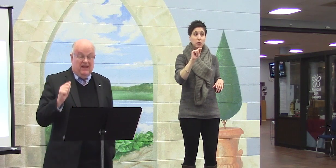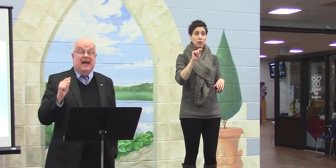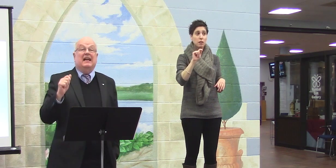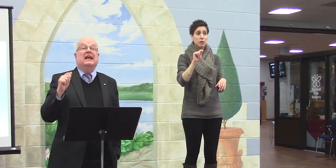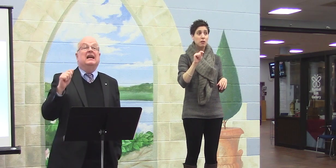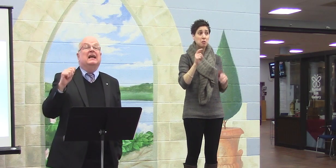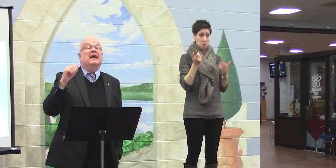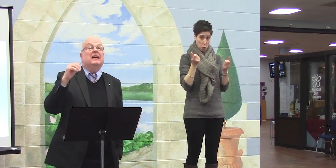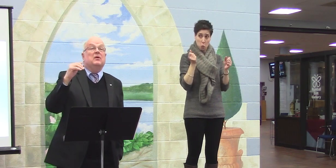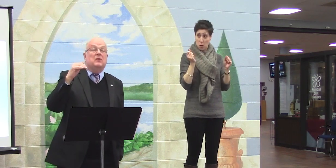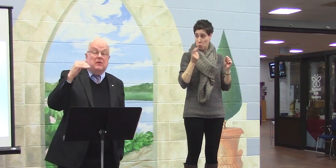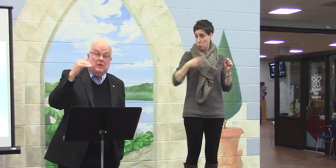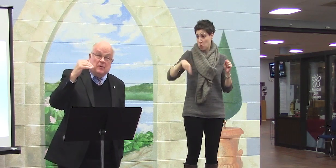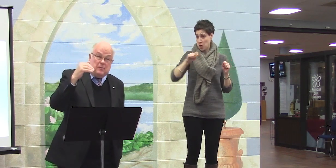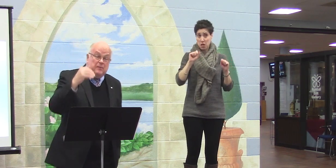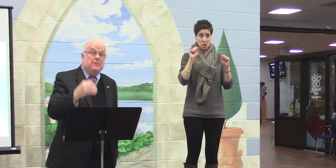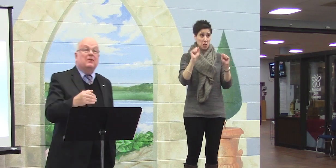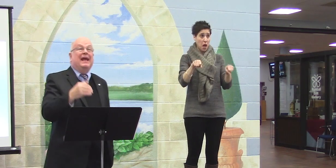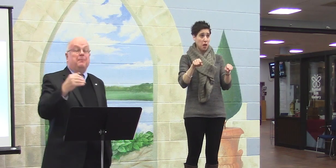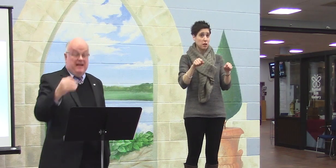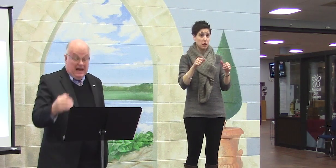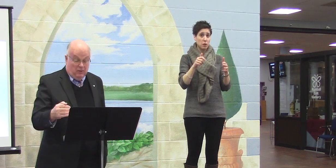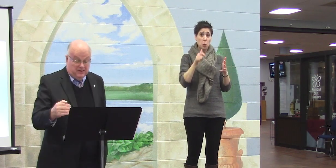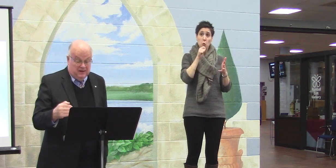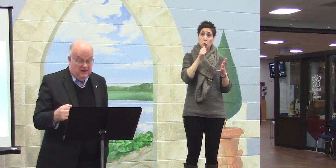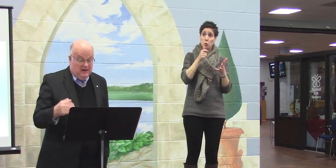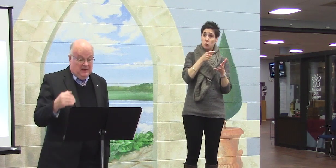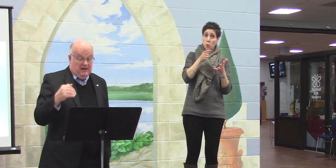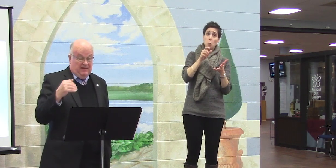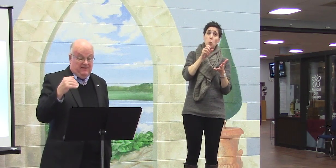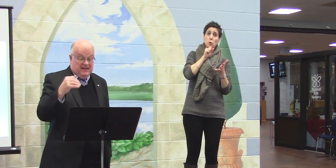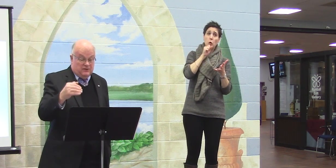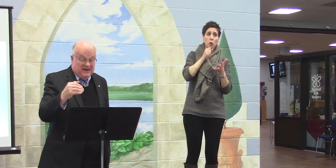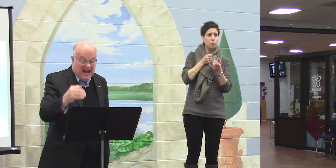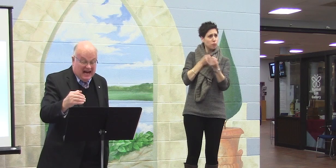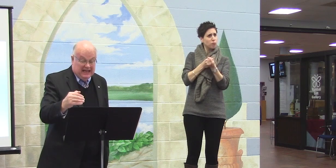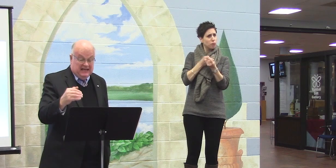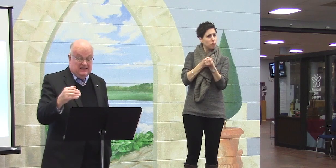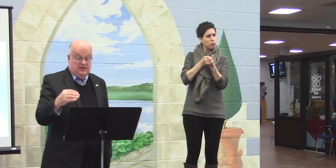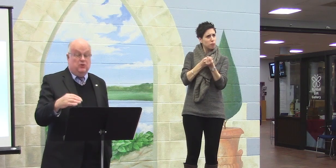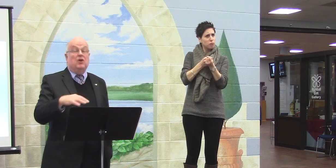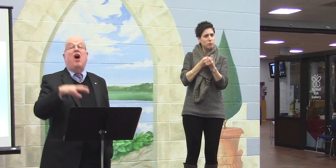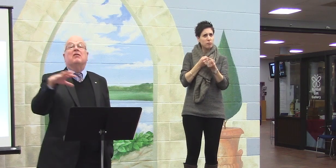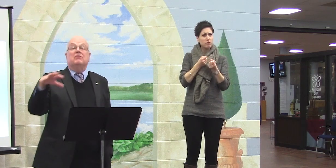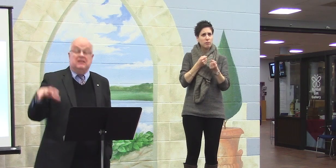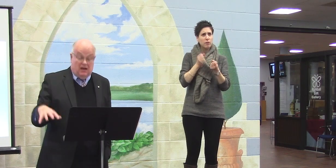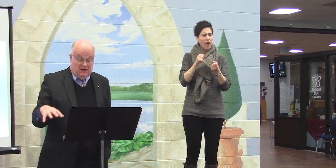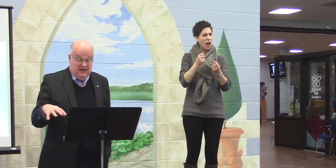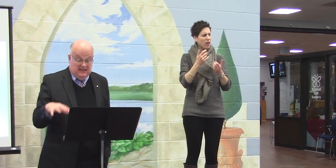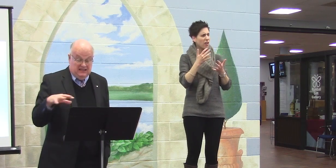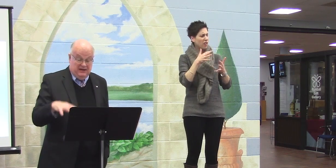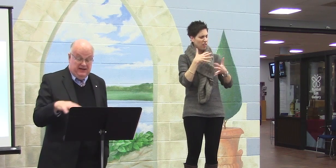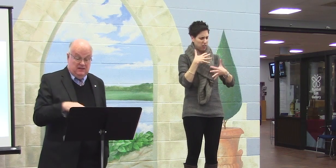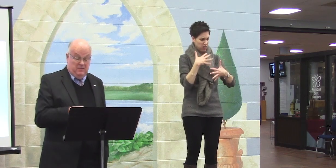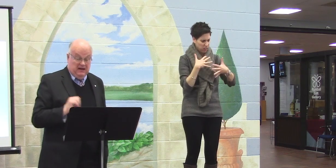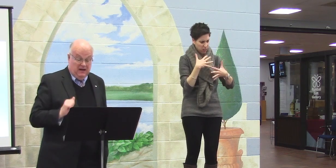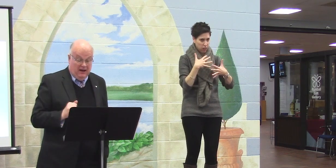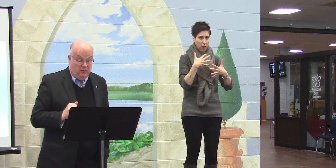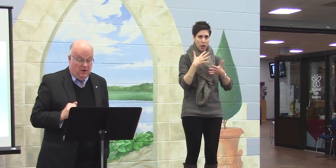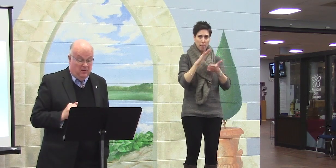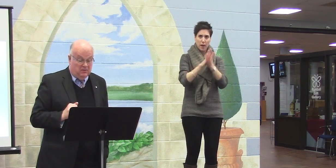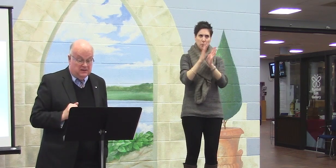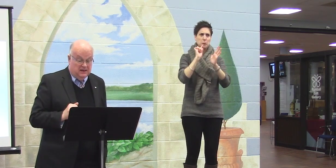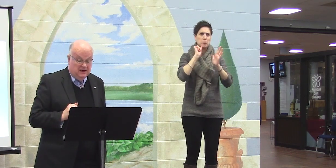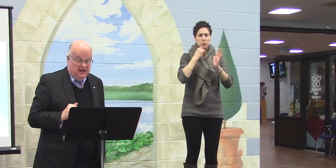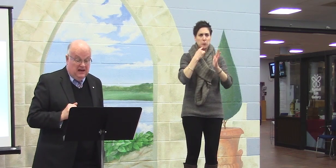that people can be helped. That these realities do not result in serious mental